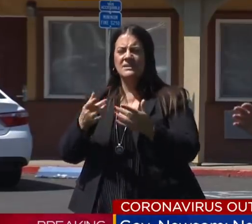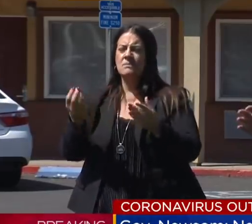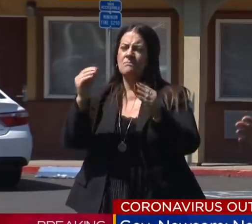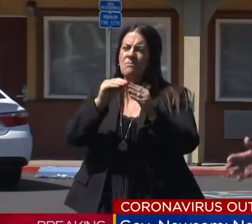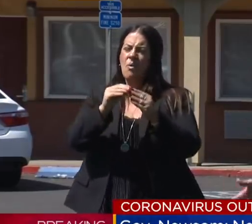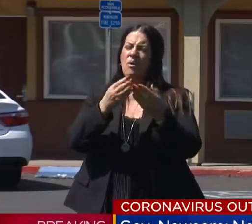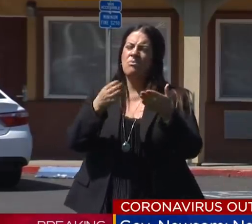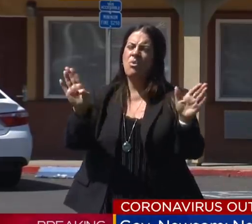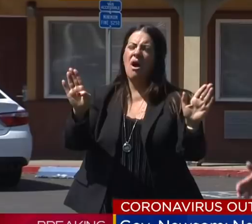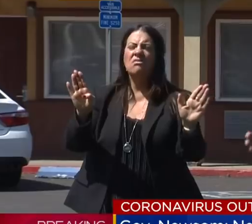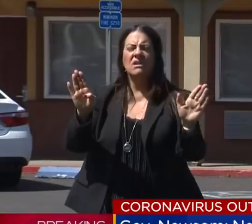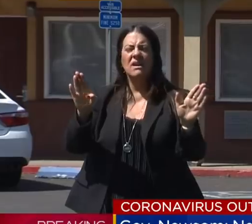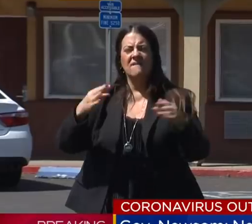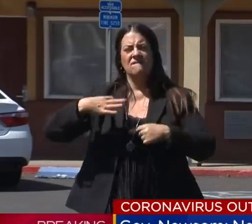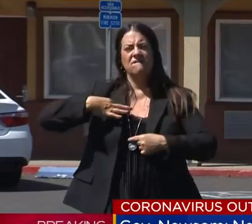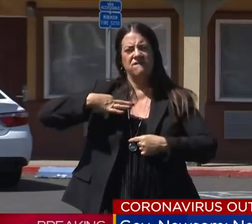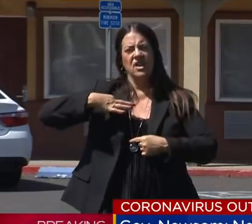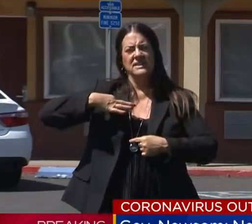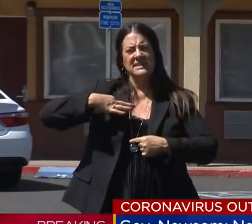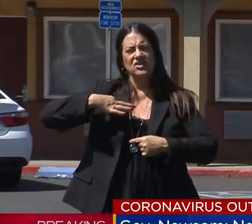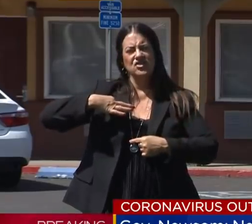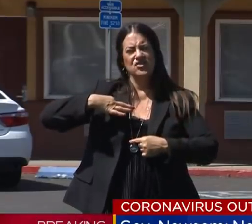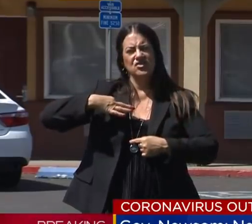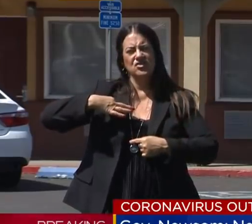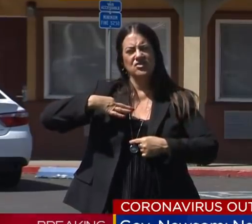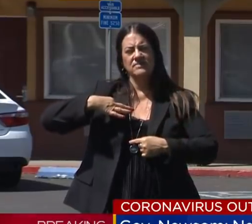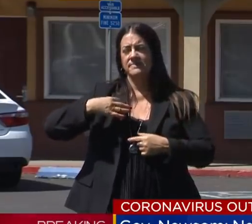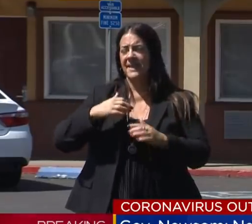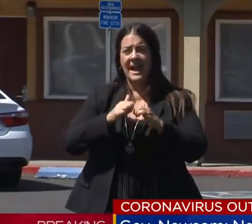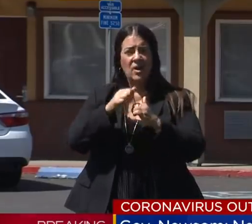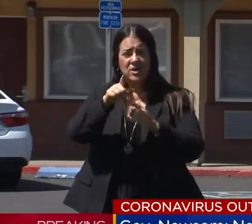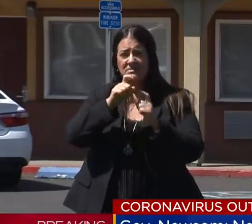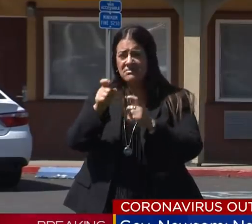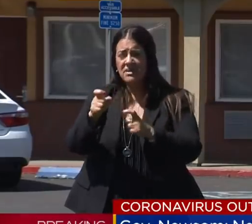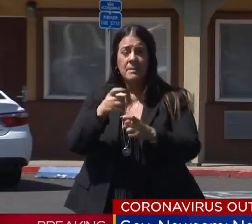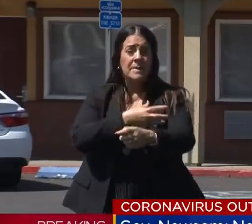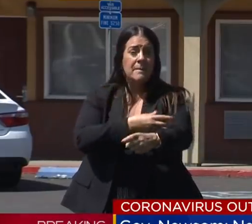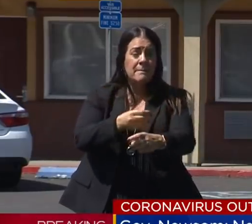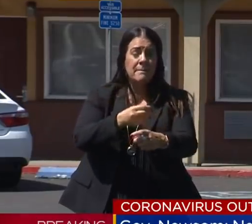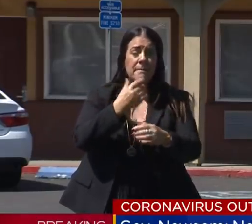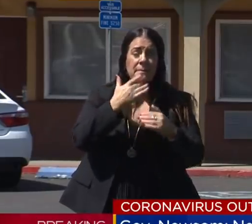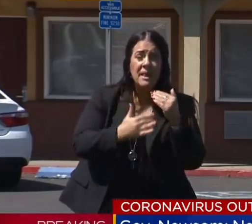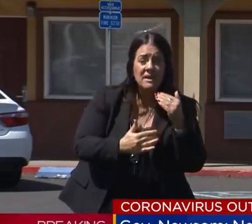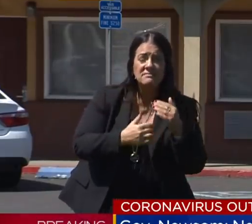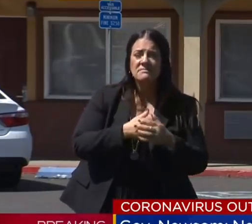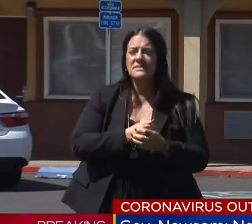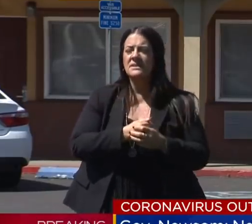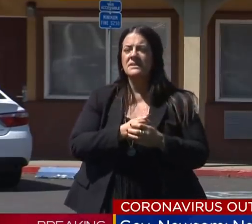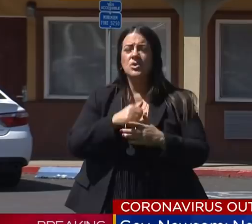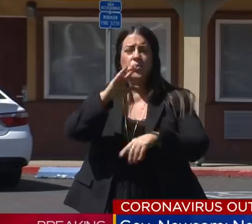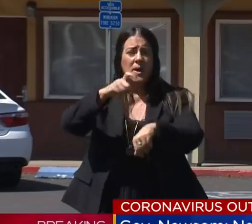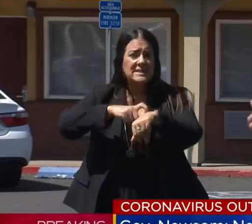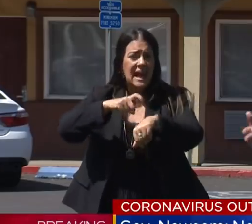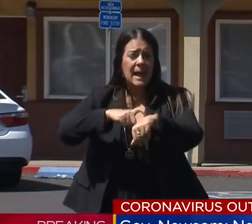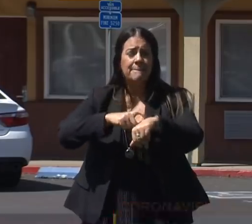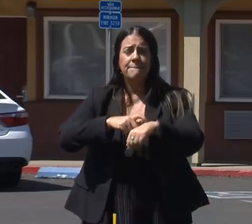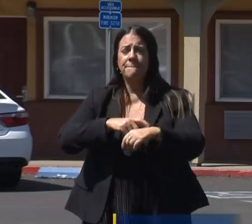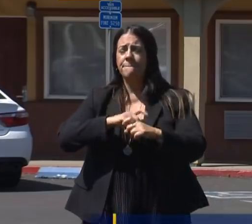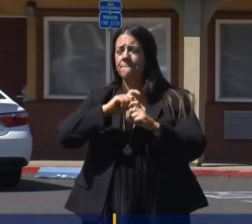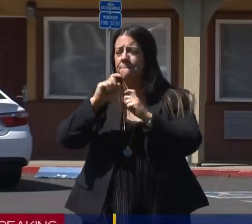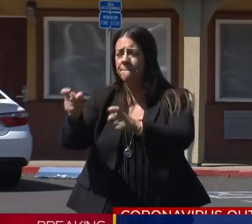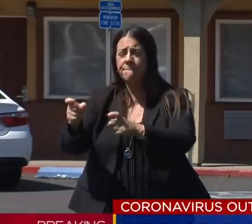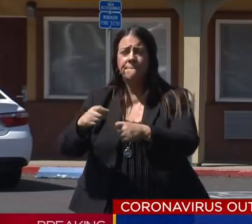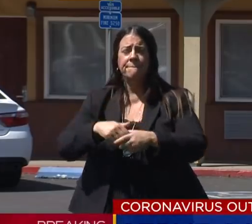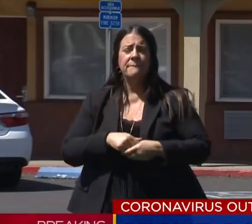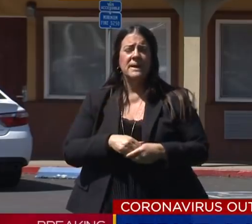broadly defined of how you can volunteer, how you could contribute blood, not just time, the food at the blood bank, all the things that